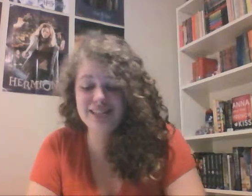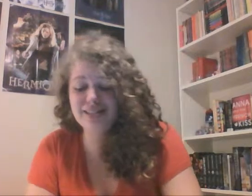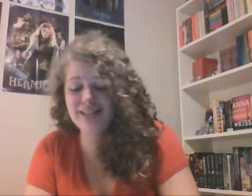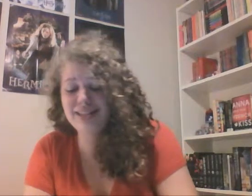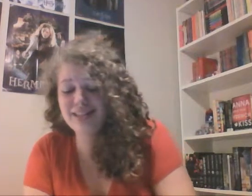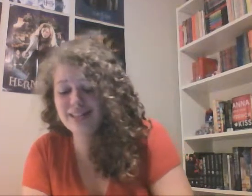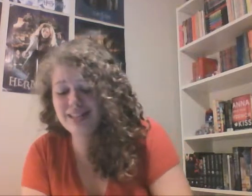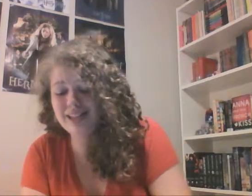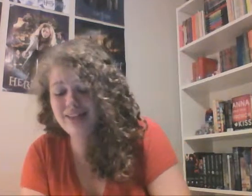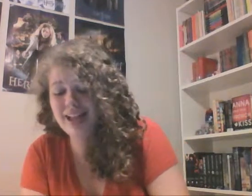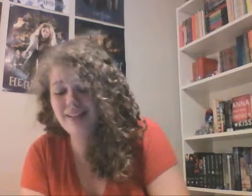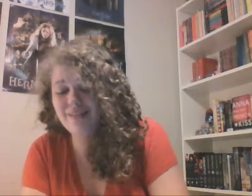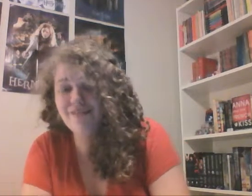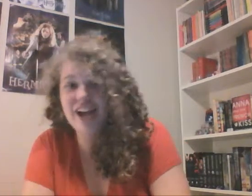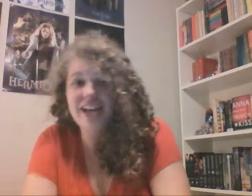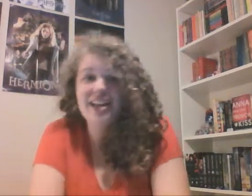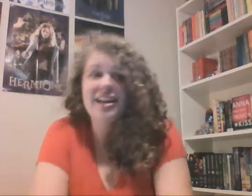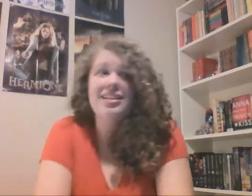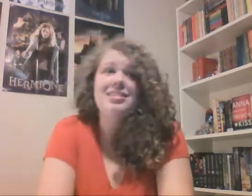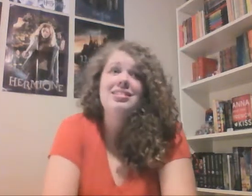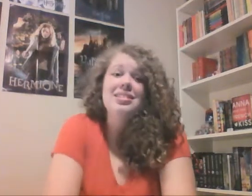Clary how to fight. And it's